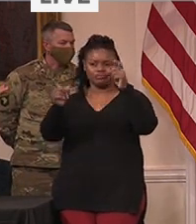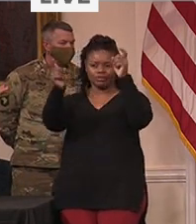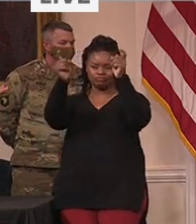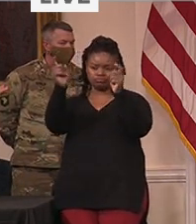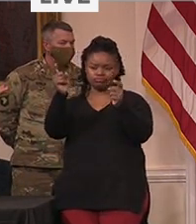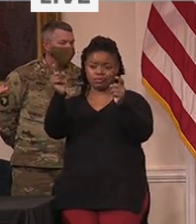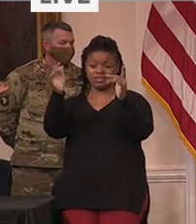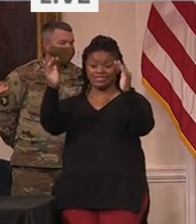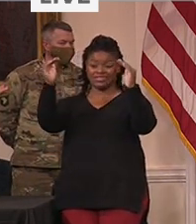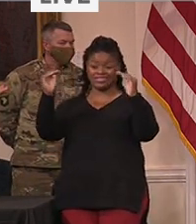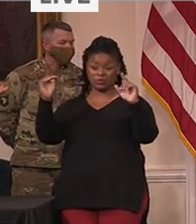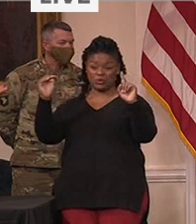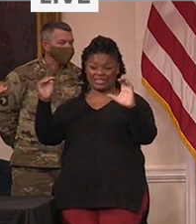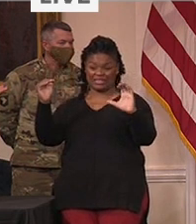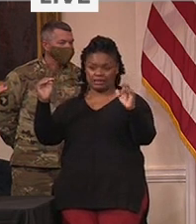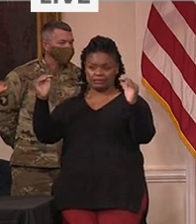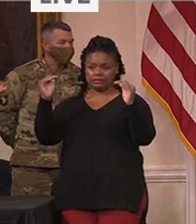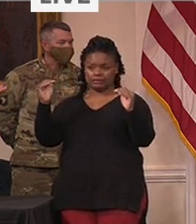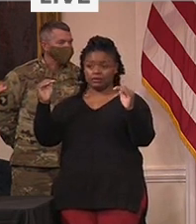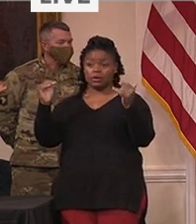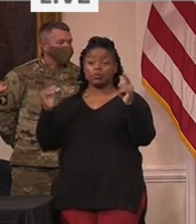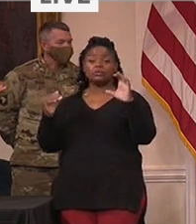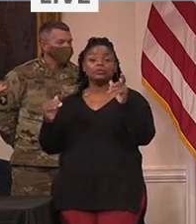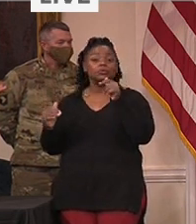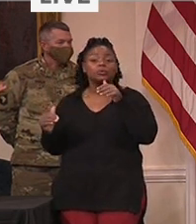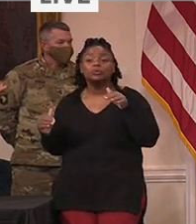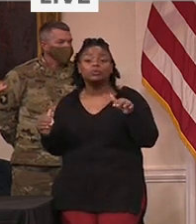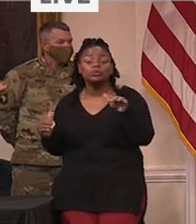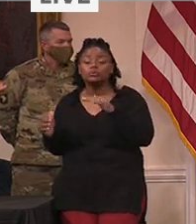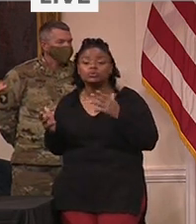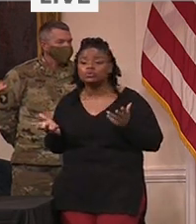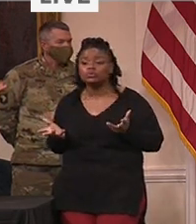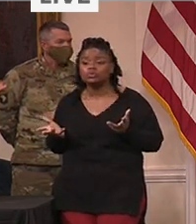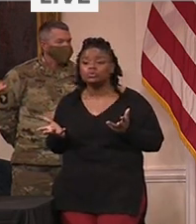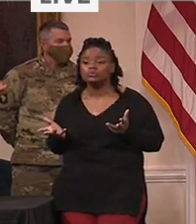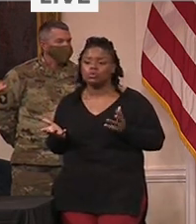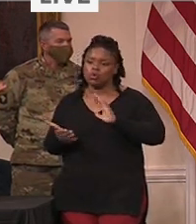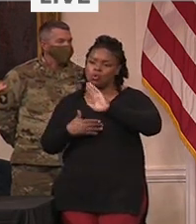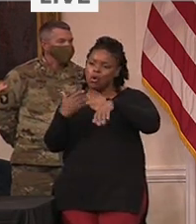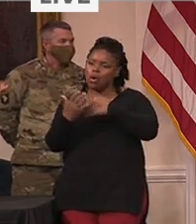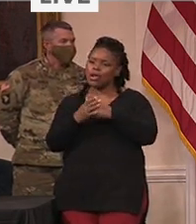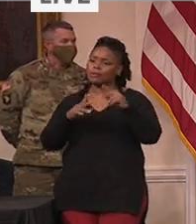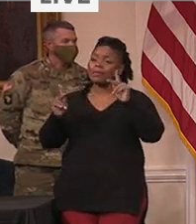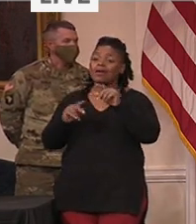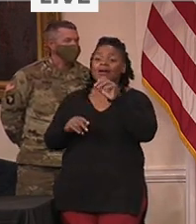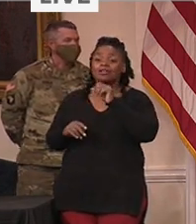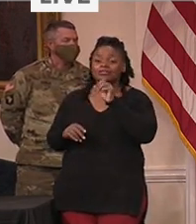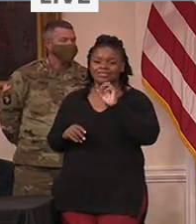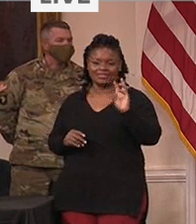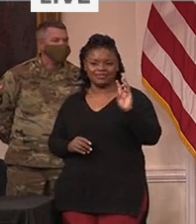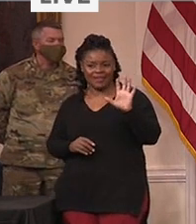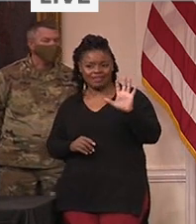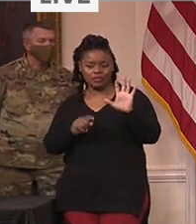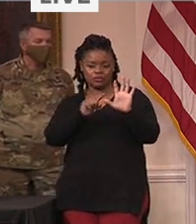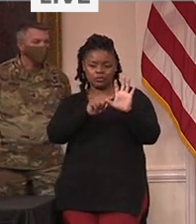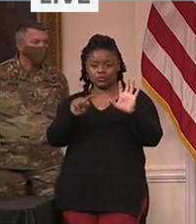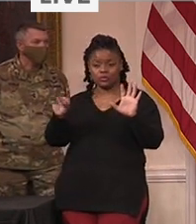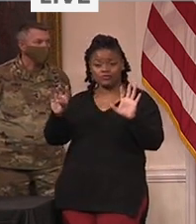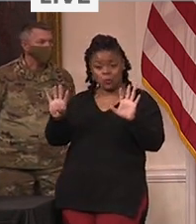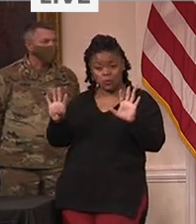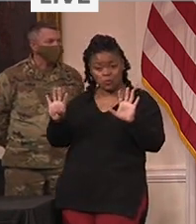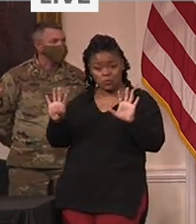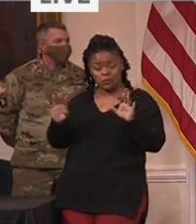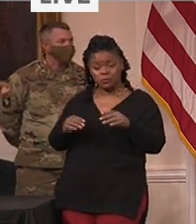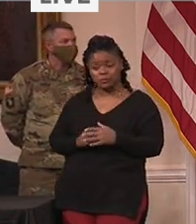now include all Marylanders age 65 to 74 and workers and additional